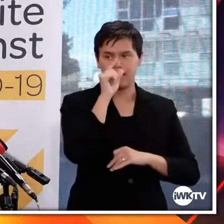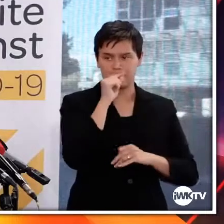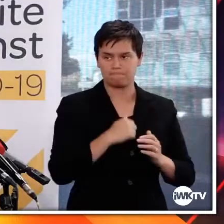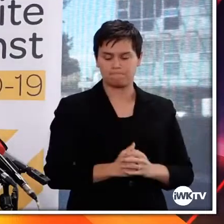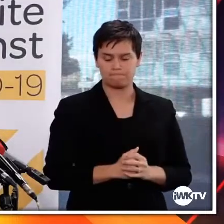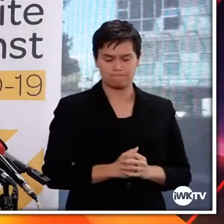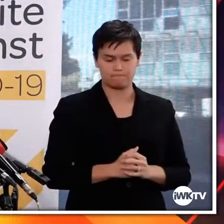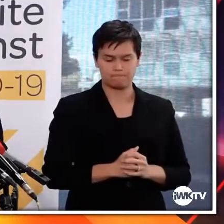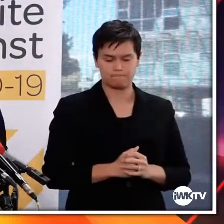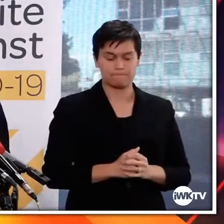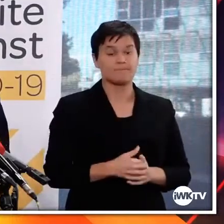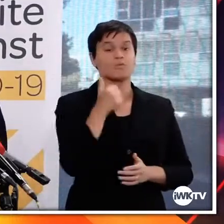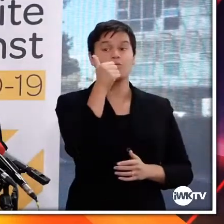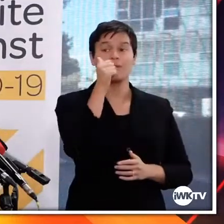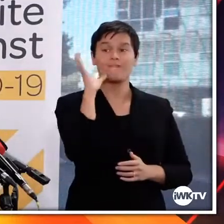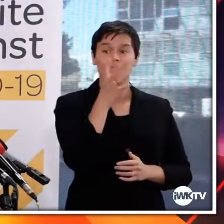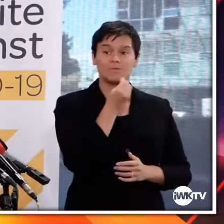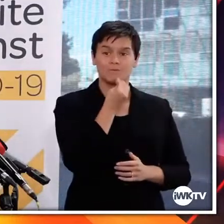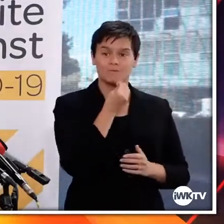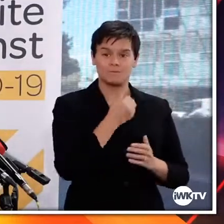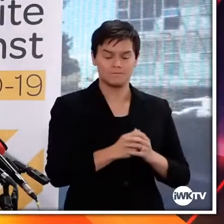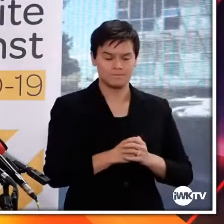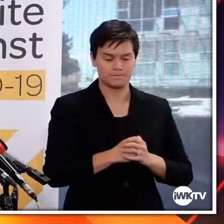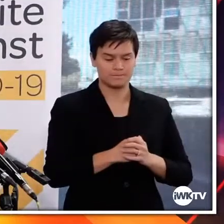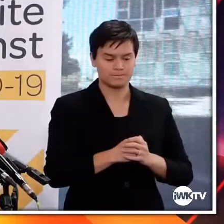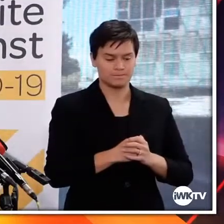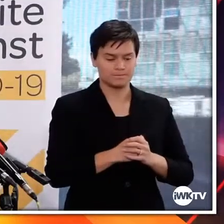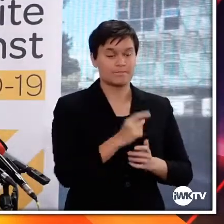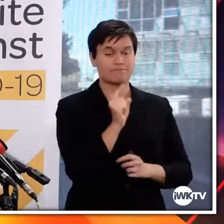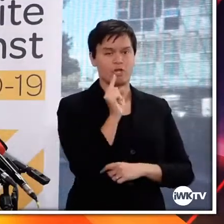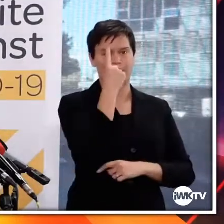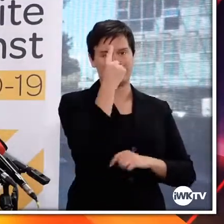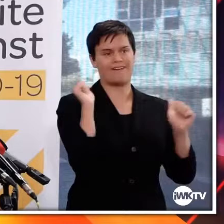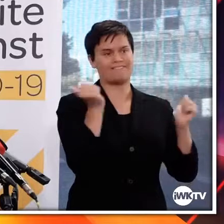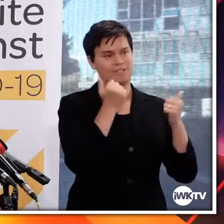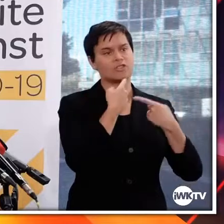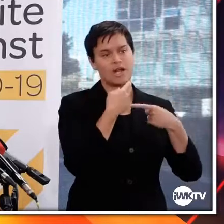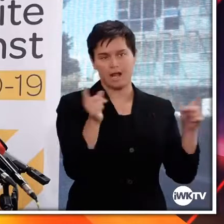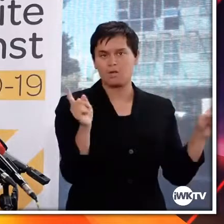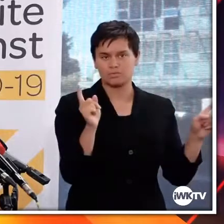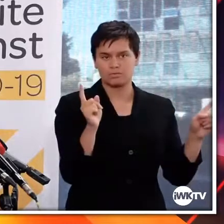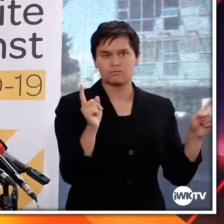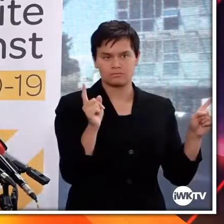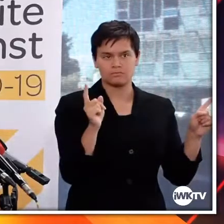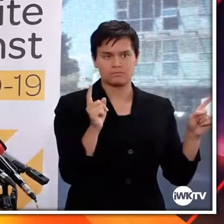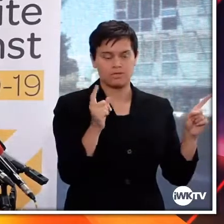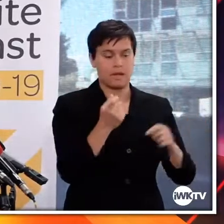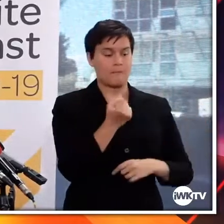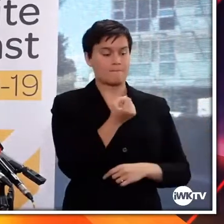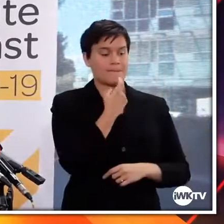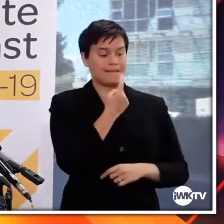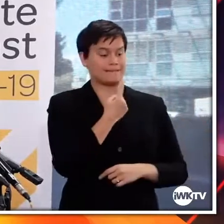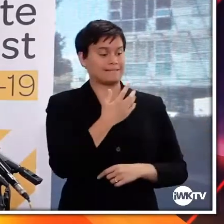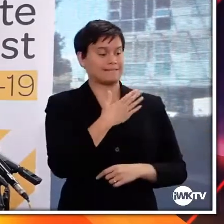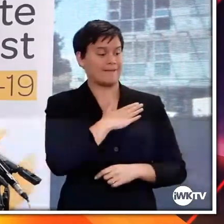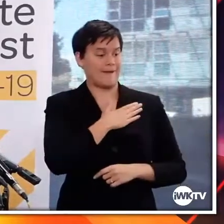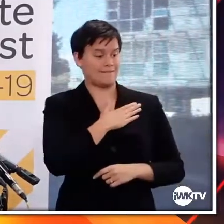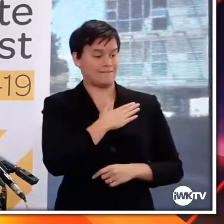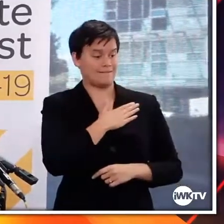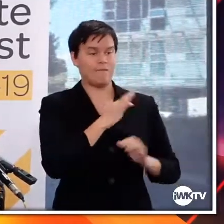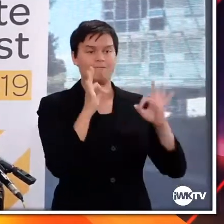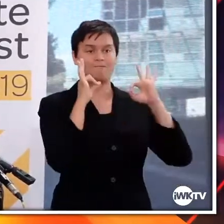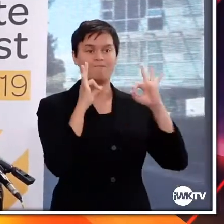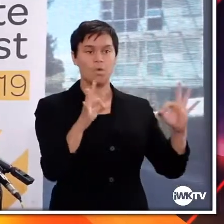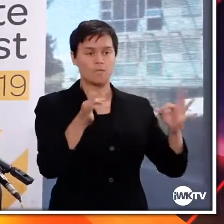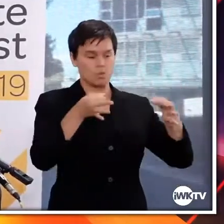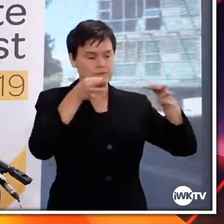Good afternoon. So as announced by the Prime Minister today, Medsafe formally gazetted a